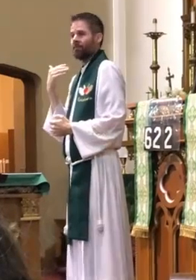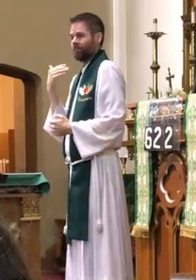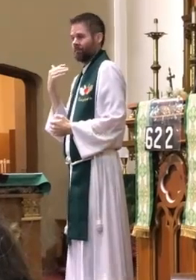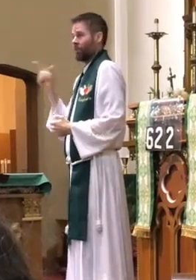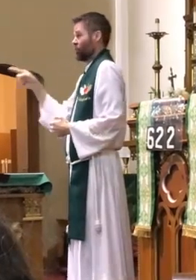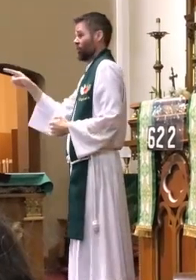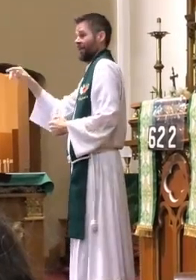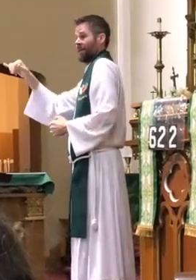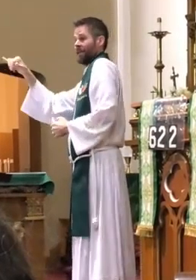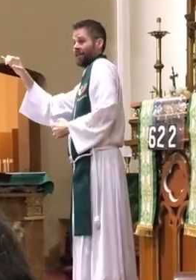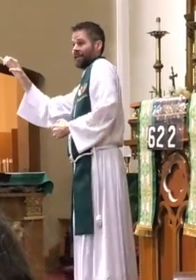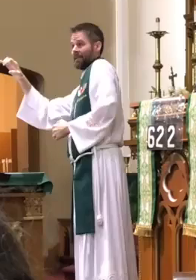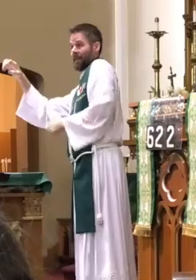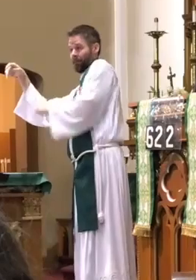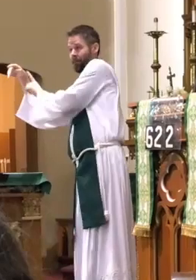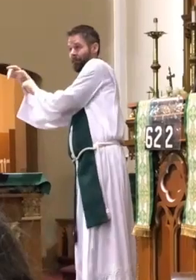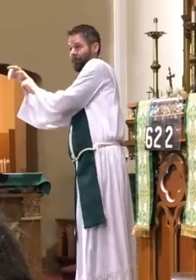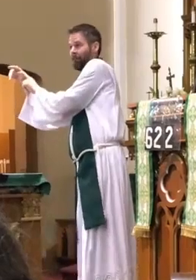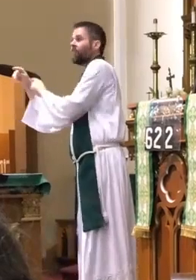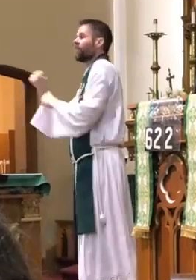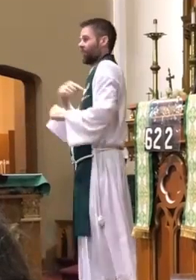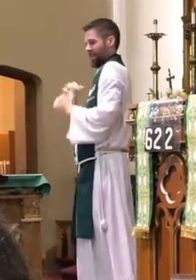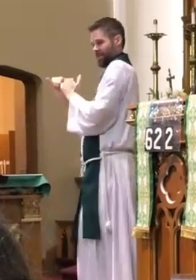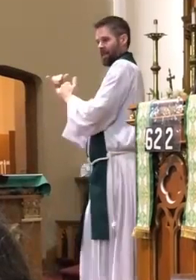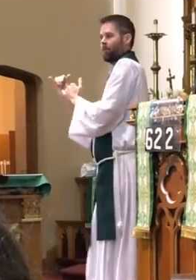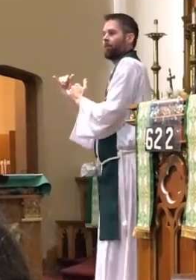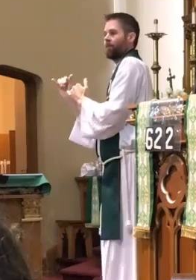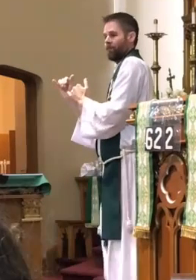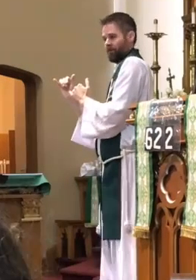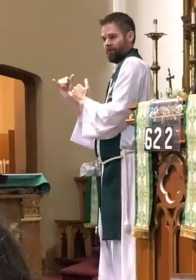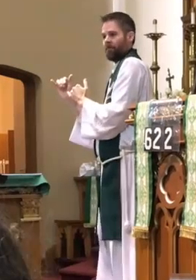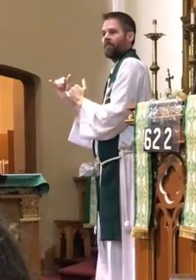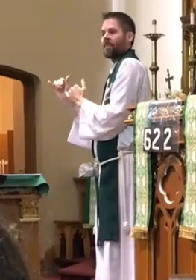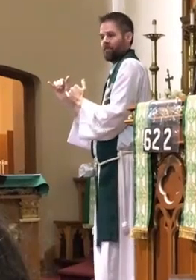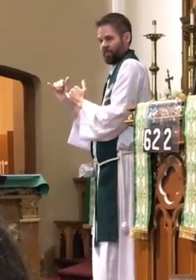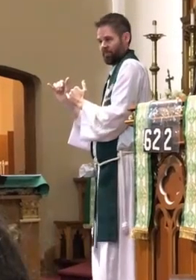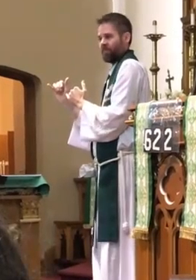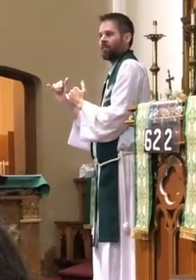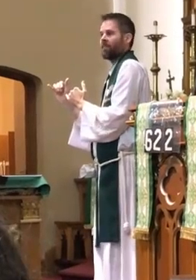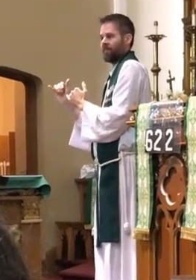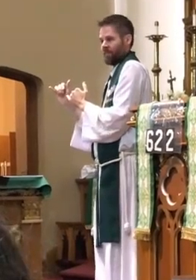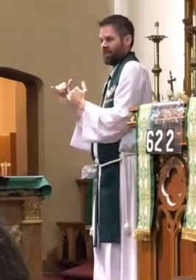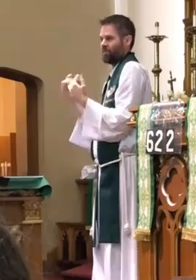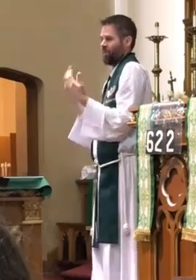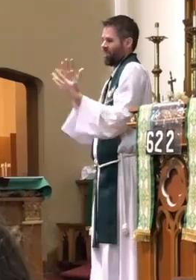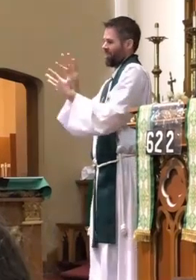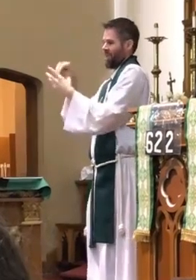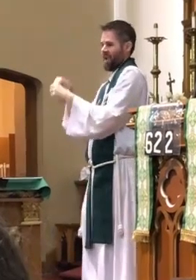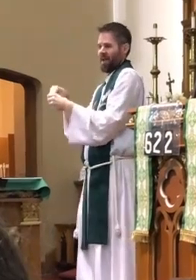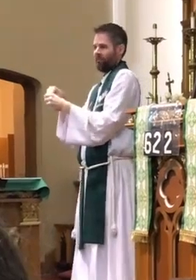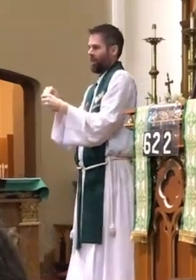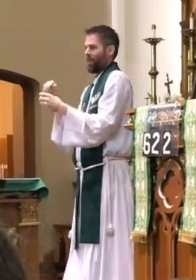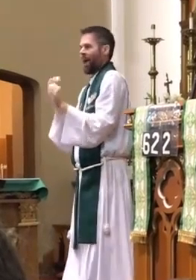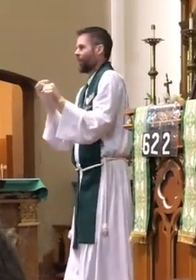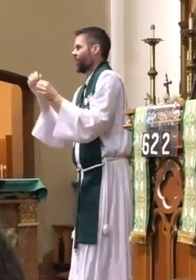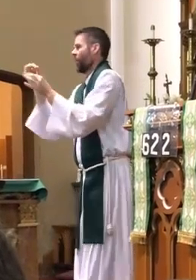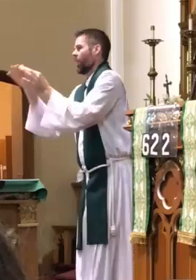she's like Mary. Mary always gave her fiat, her yes. And Patty